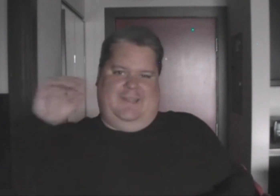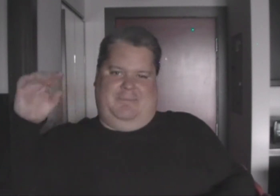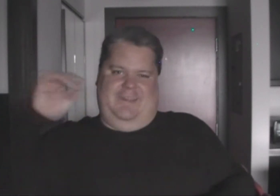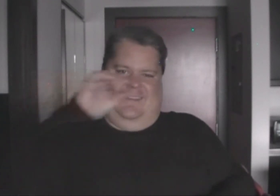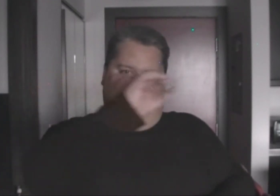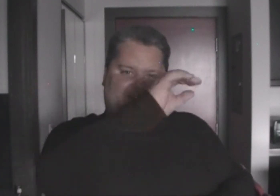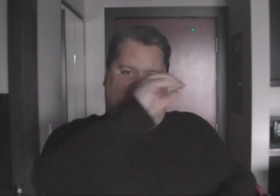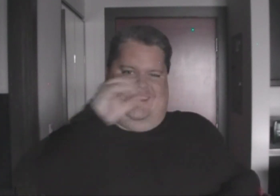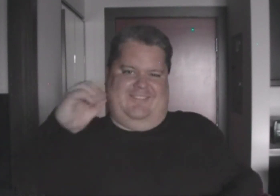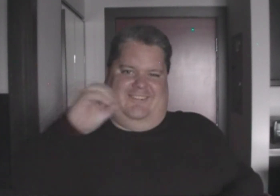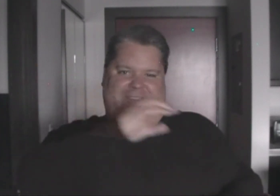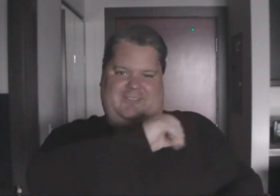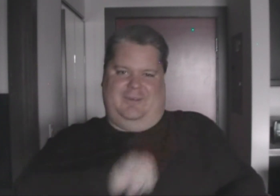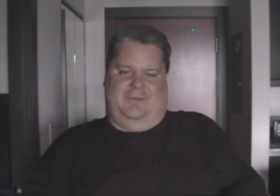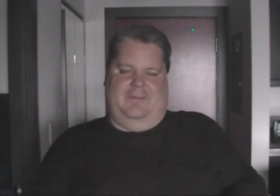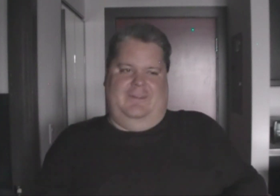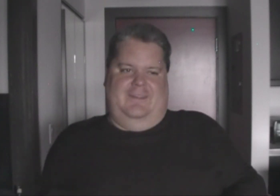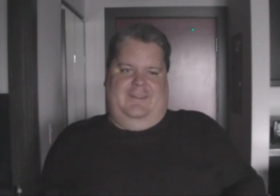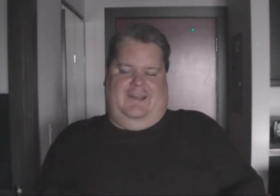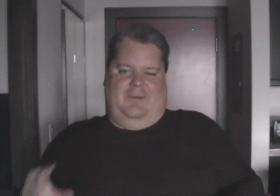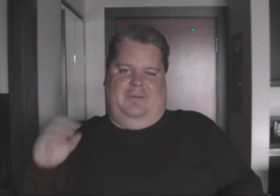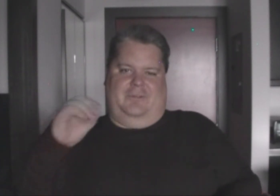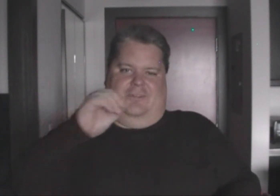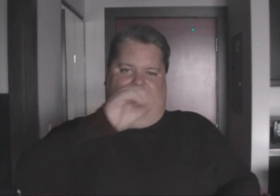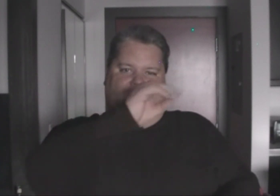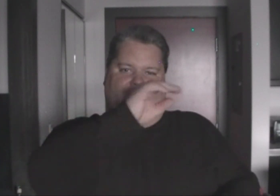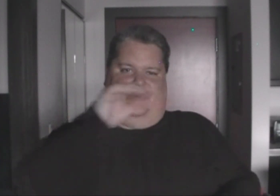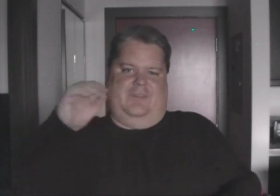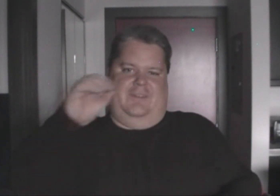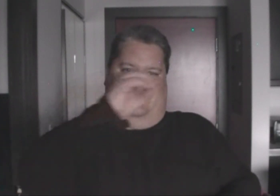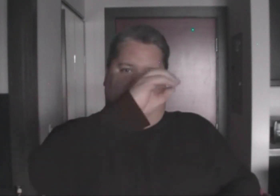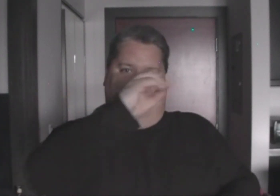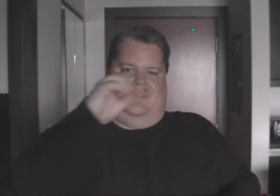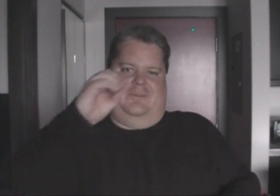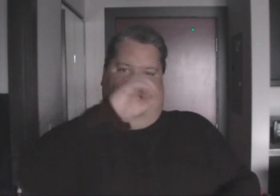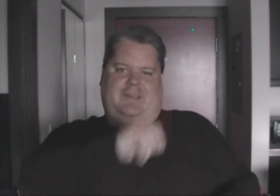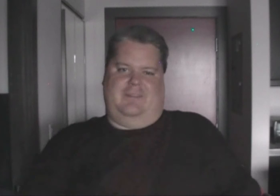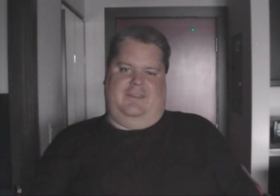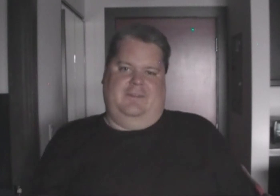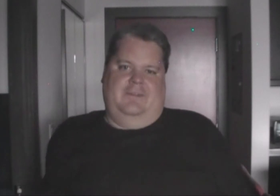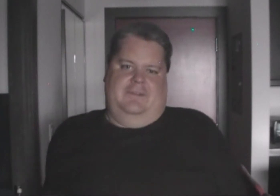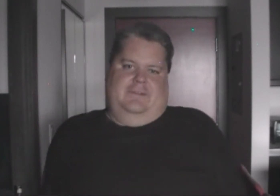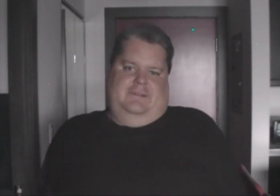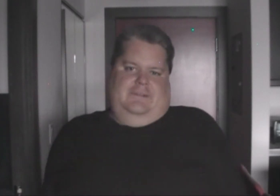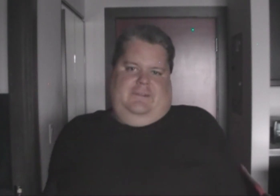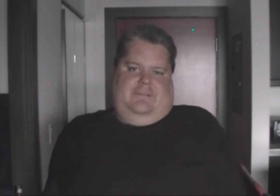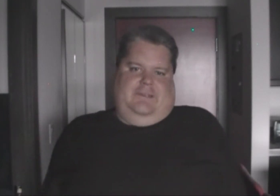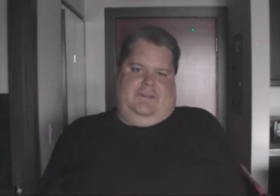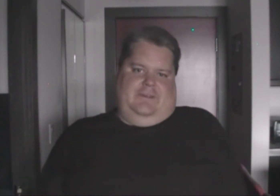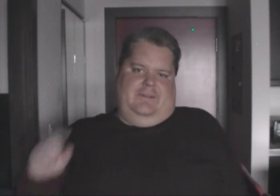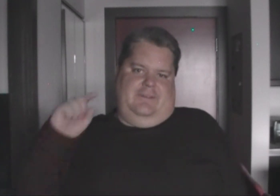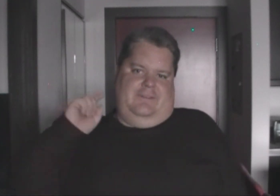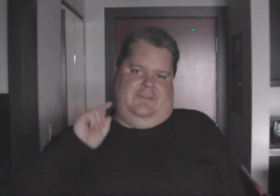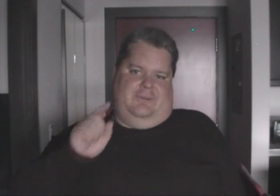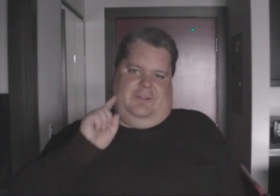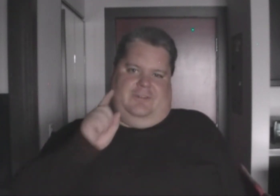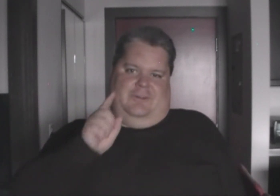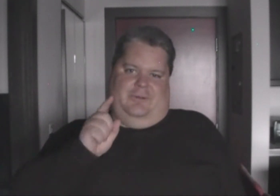Pac-Man and Chase and have to better. It's just how, how it looks to Chase with the fast, you know, Pac thing. But yeah, just don't touch the ghosts.